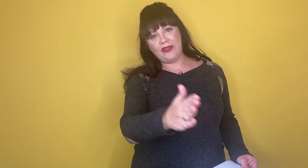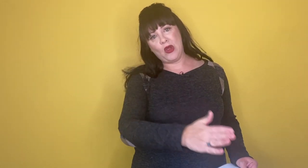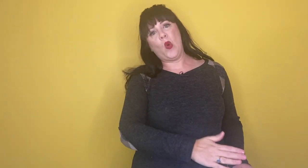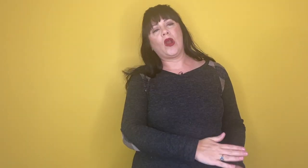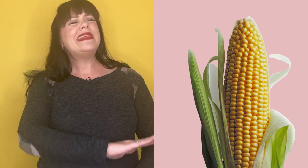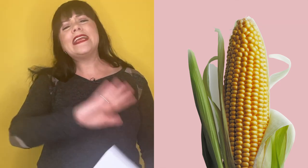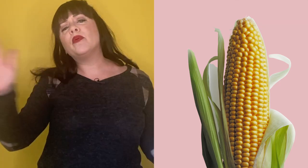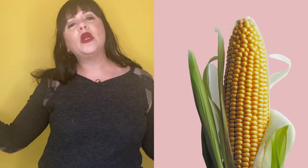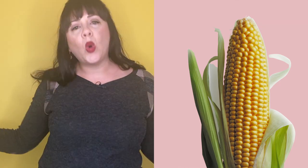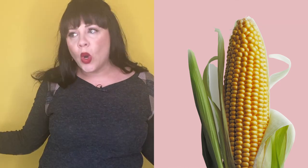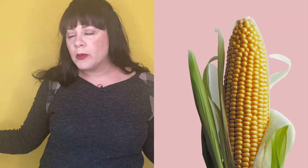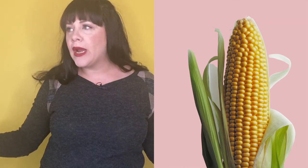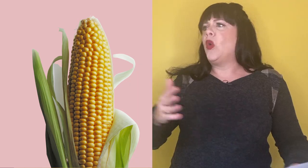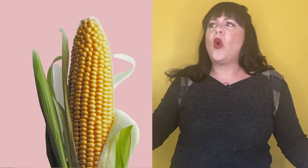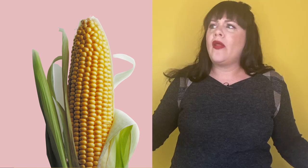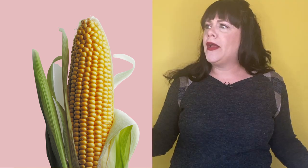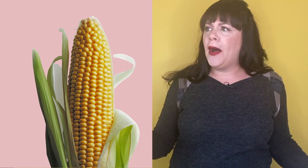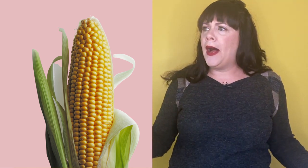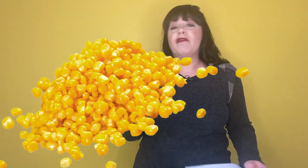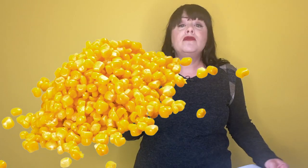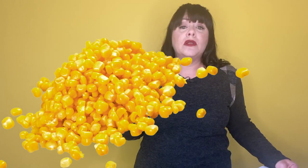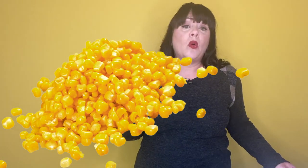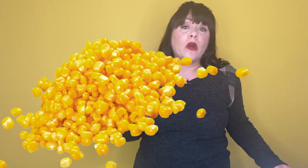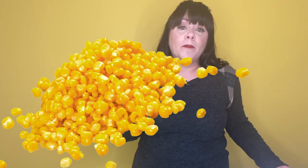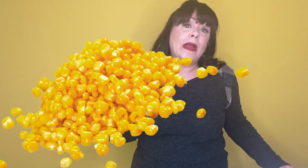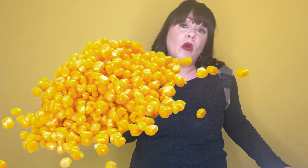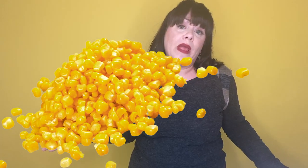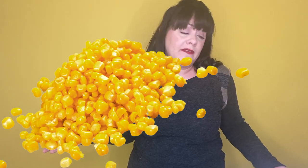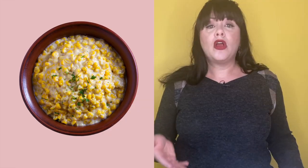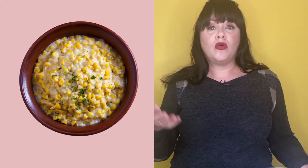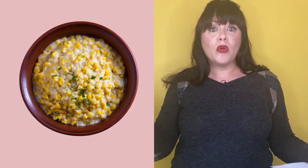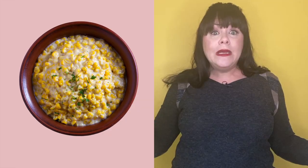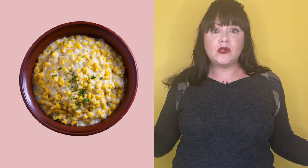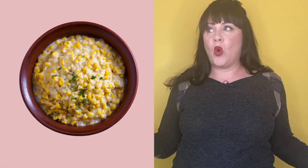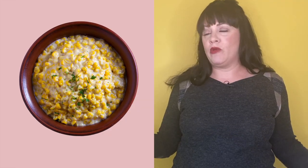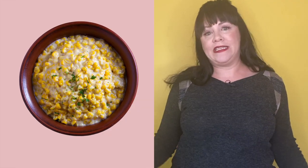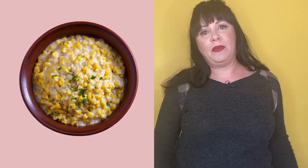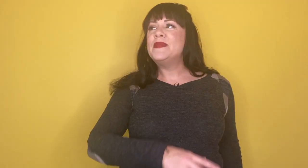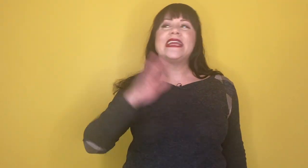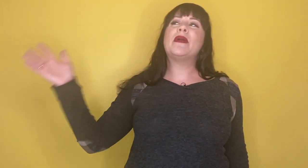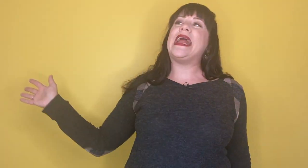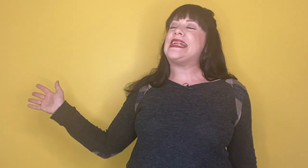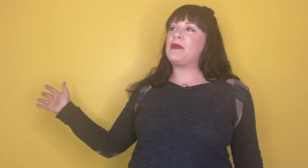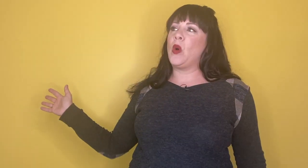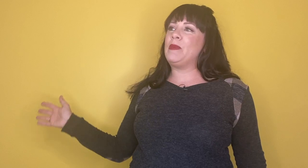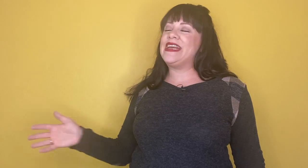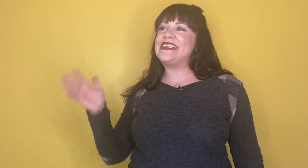the corn. They can bring cornbread, corn on the cob, frozen corn microwave, a creamed corn recipe. But they can bring any type of corn because it